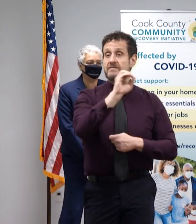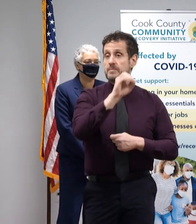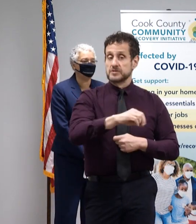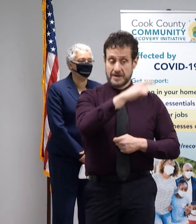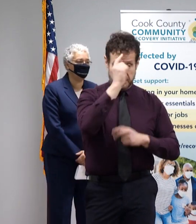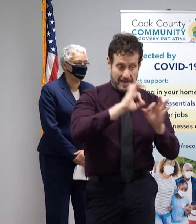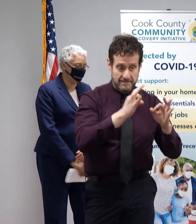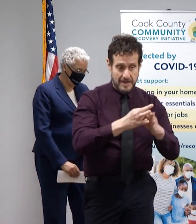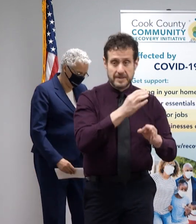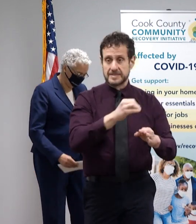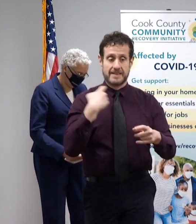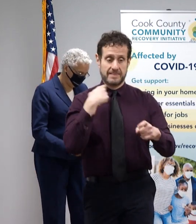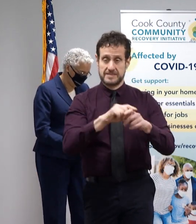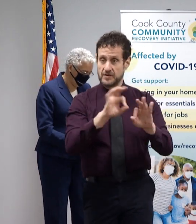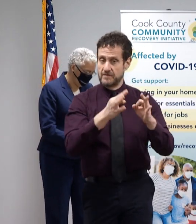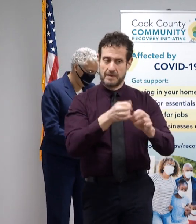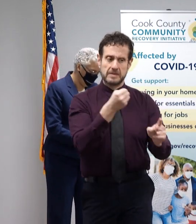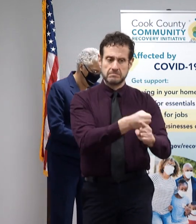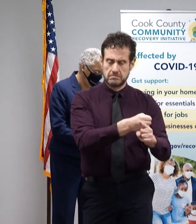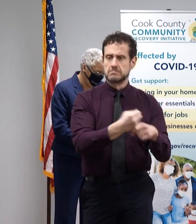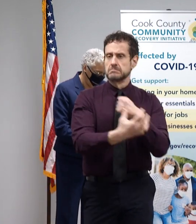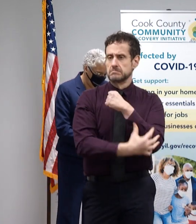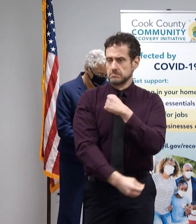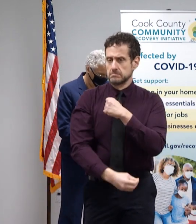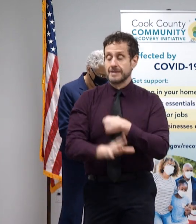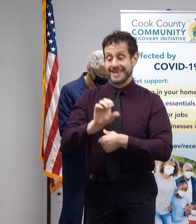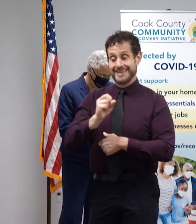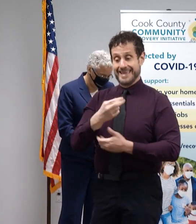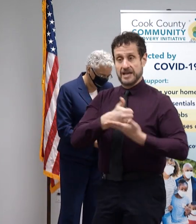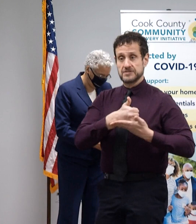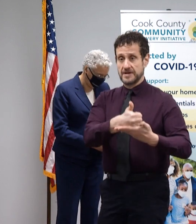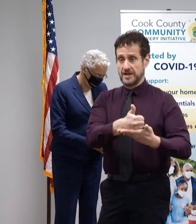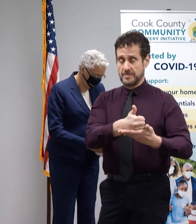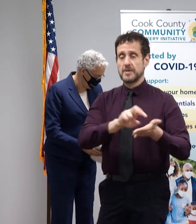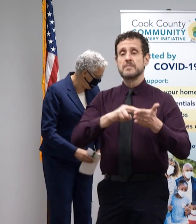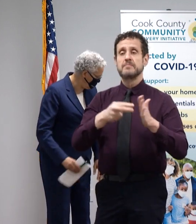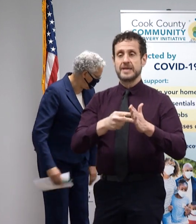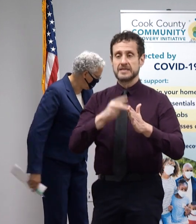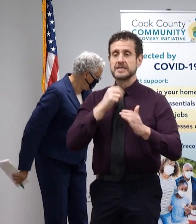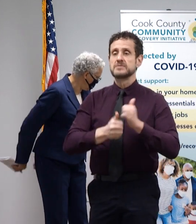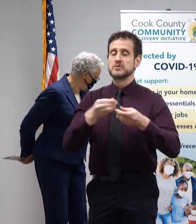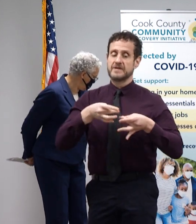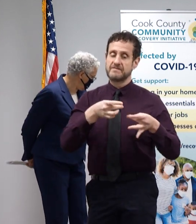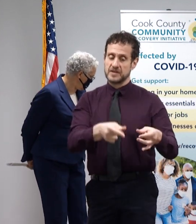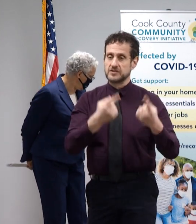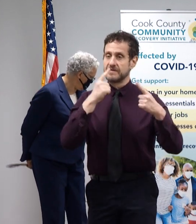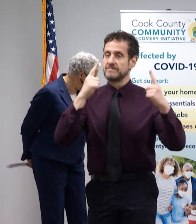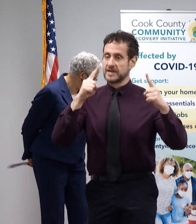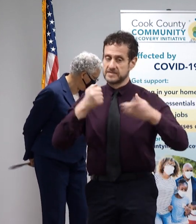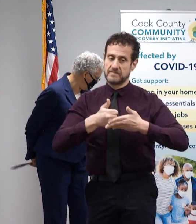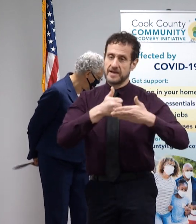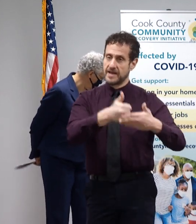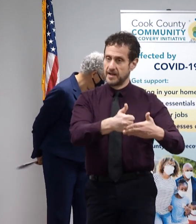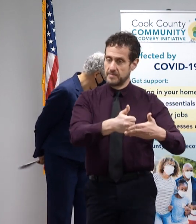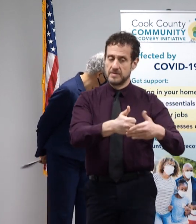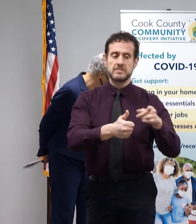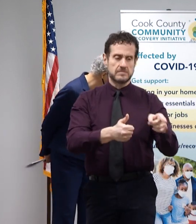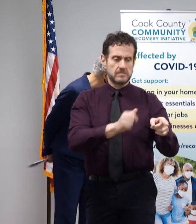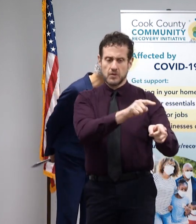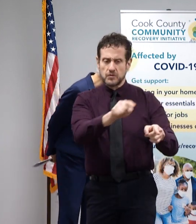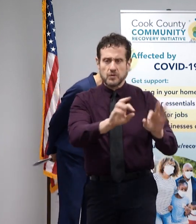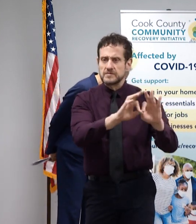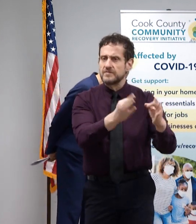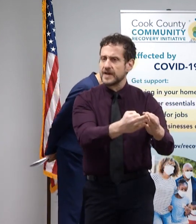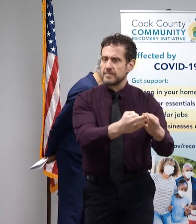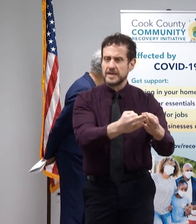Research shows that direct cash assistance provides most efficient and effective way to help families